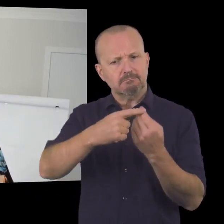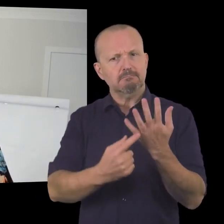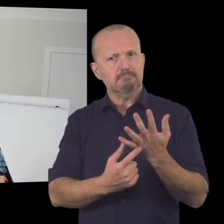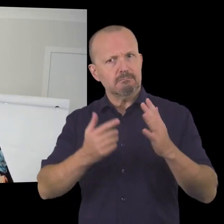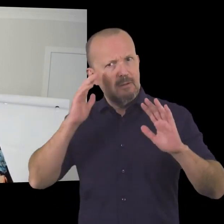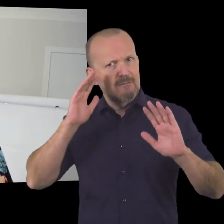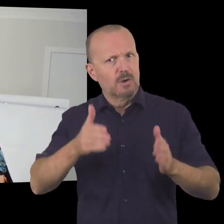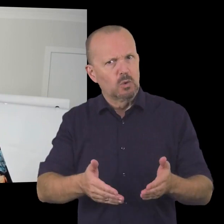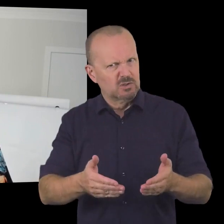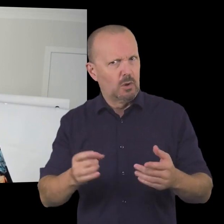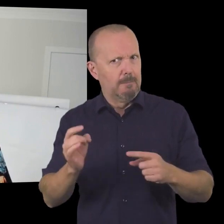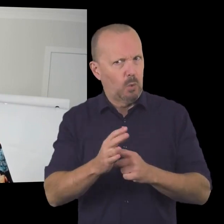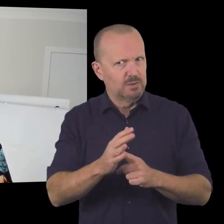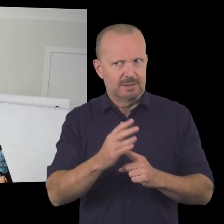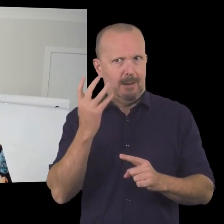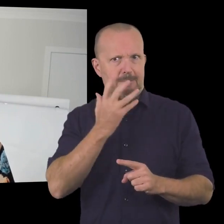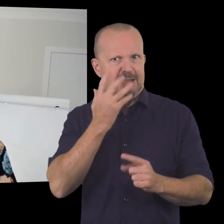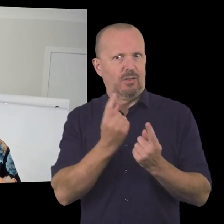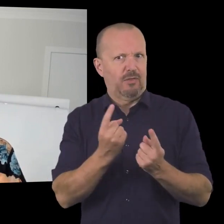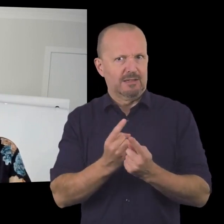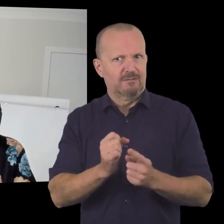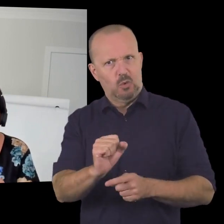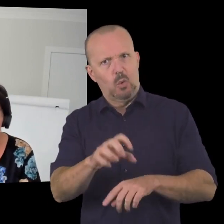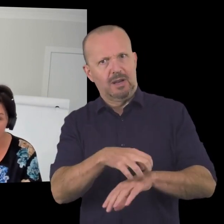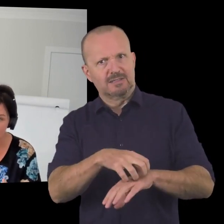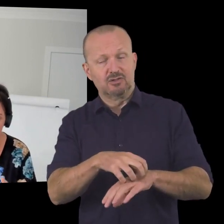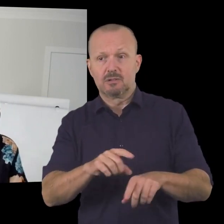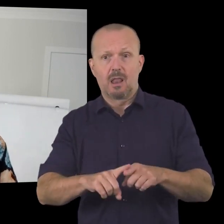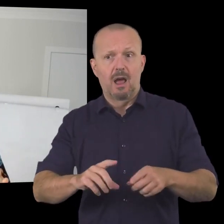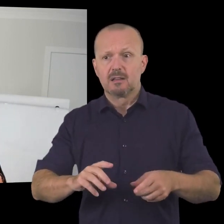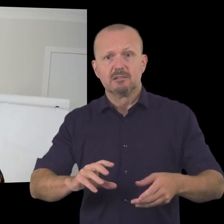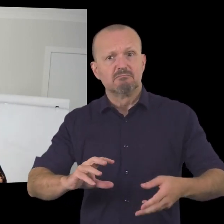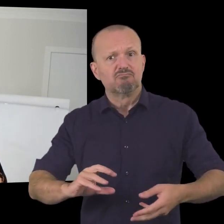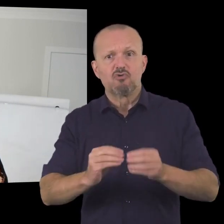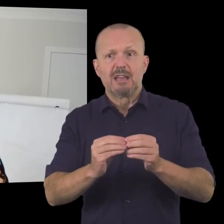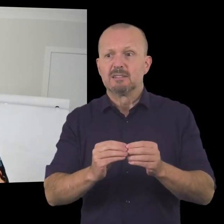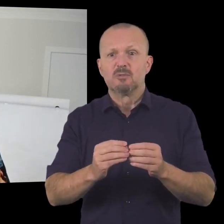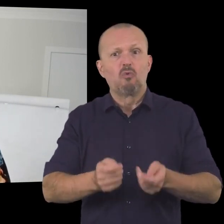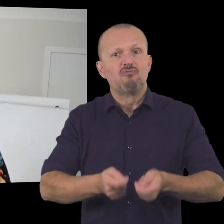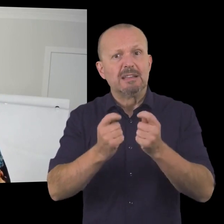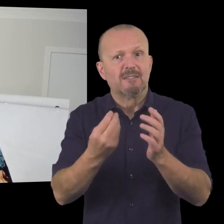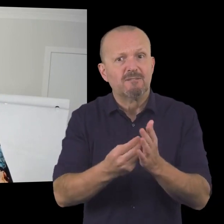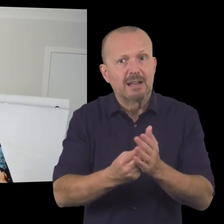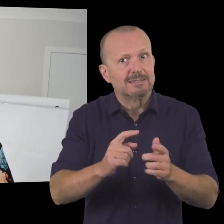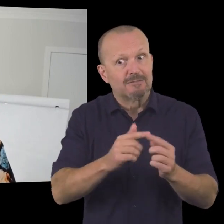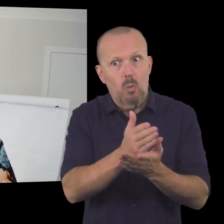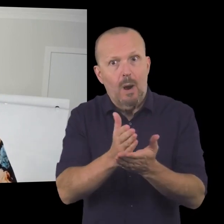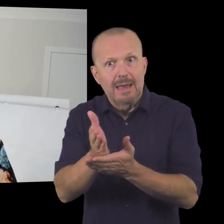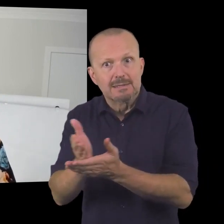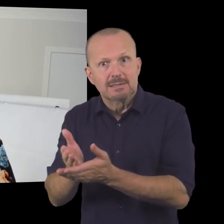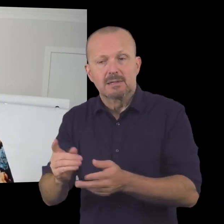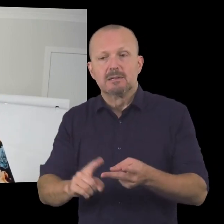around really awesome and important things for your organization like raising funds raising funds through different income streams